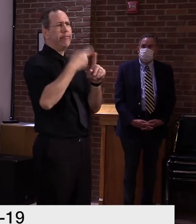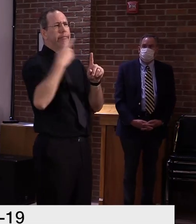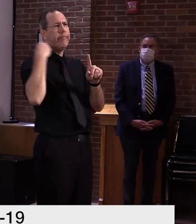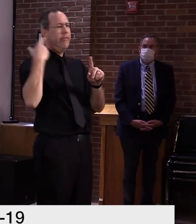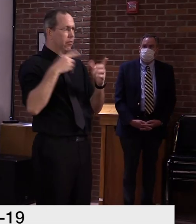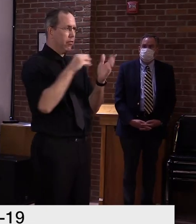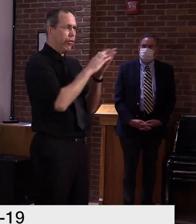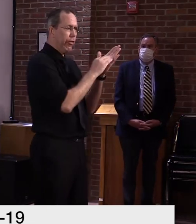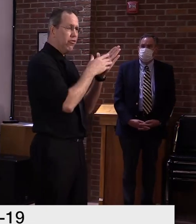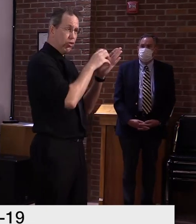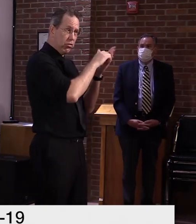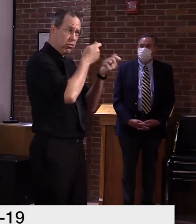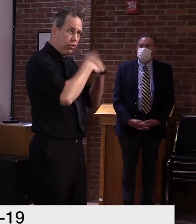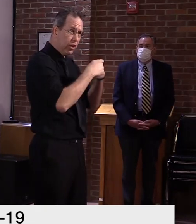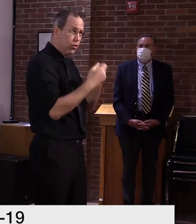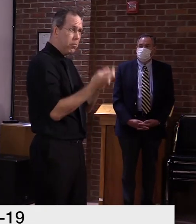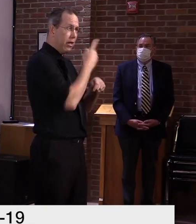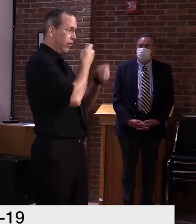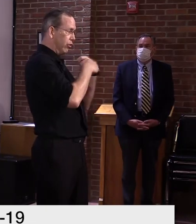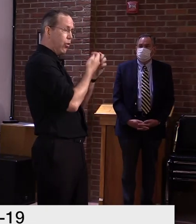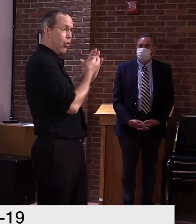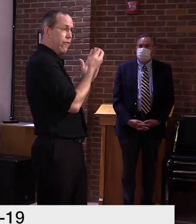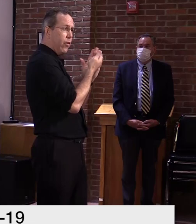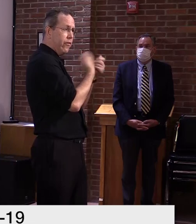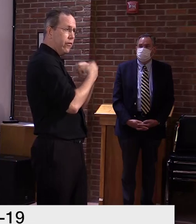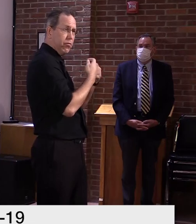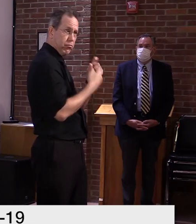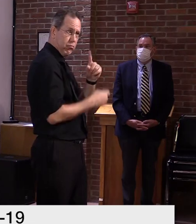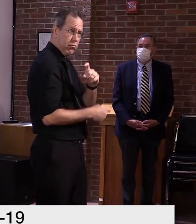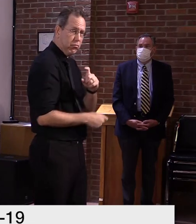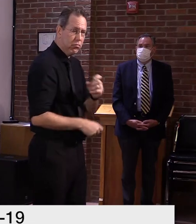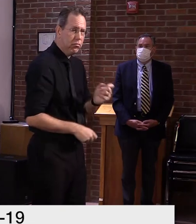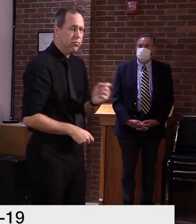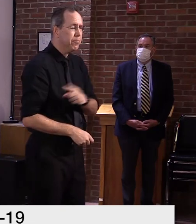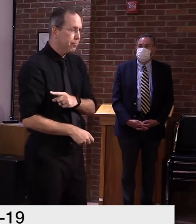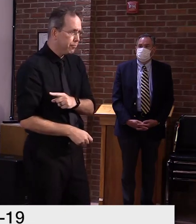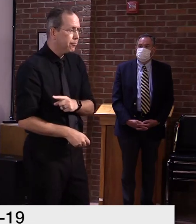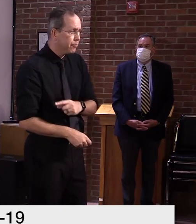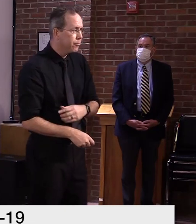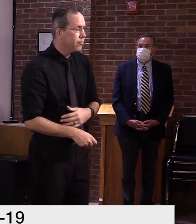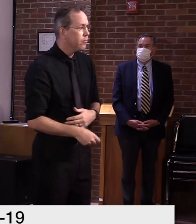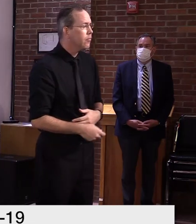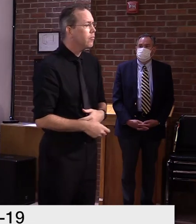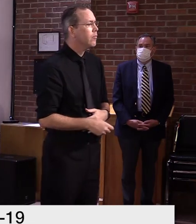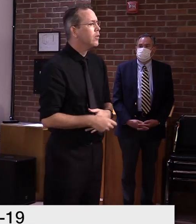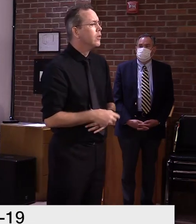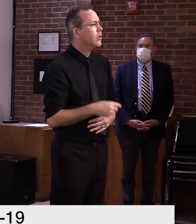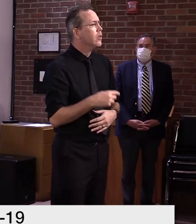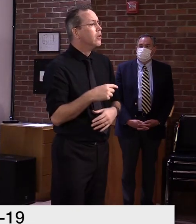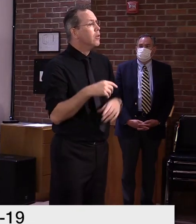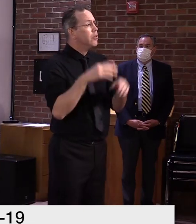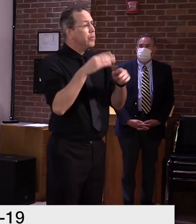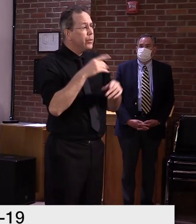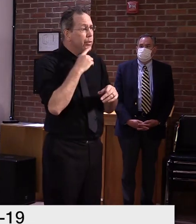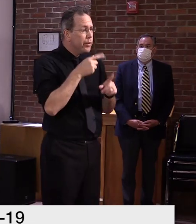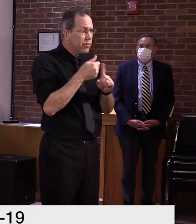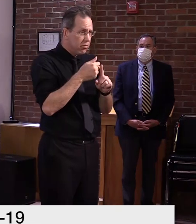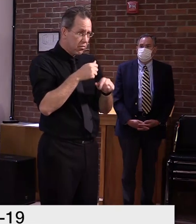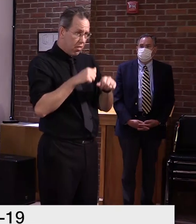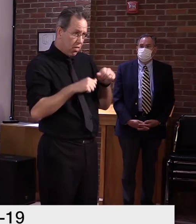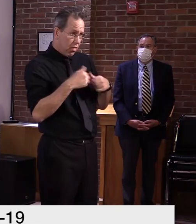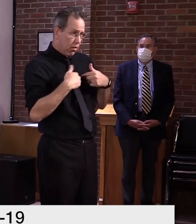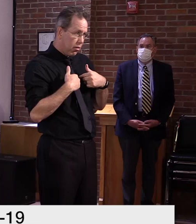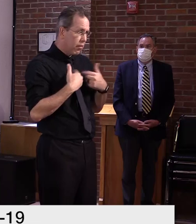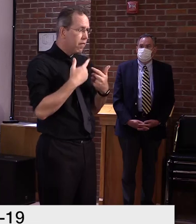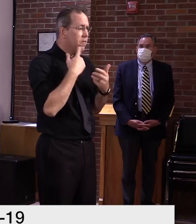Uh, we are not counting, um, probable cases in our case counts that we report, um, at the state and